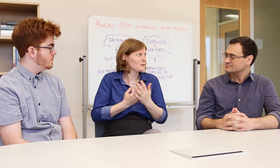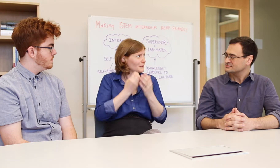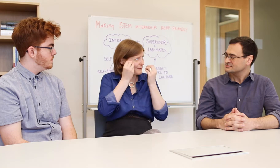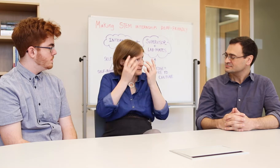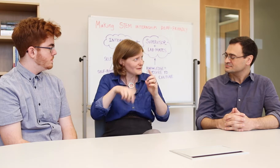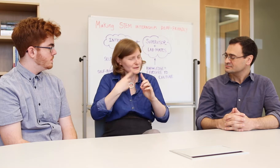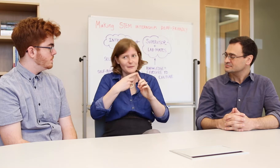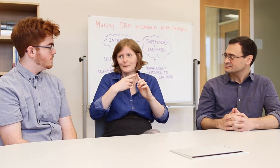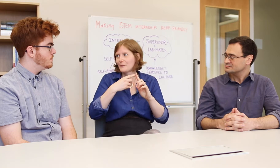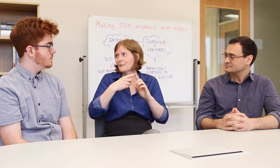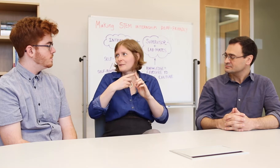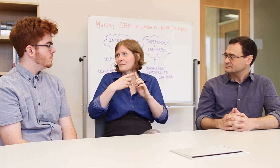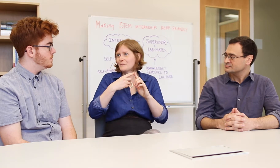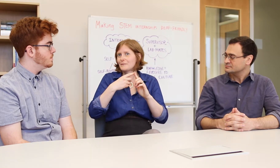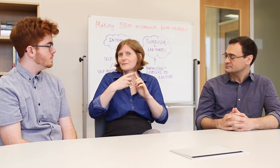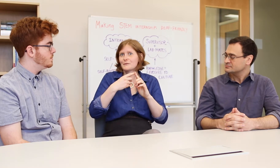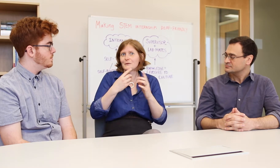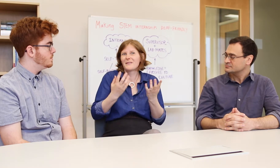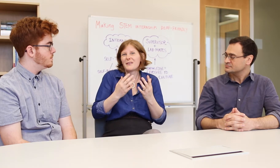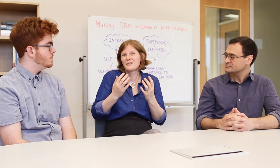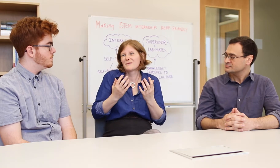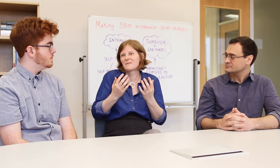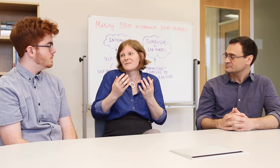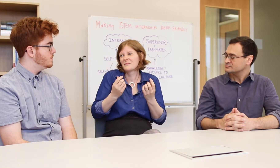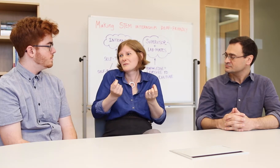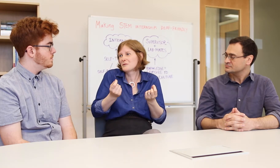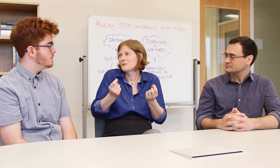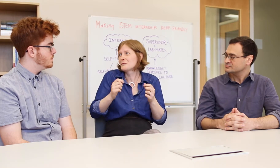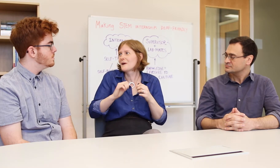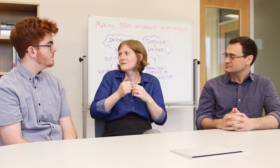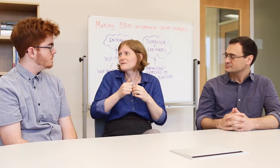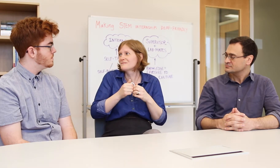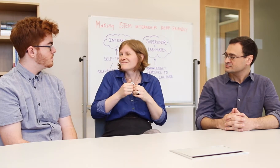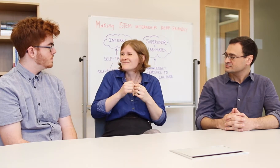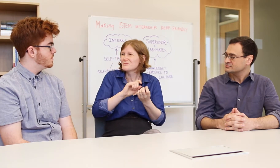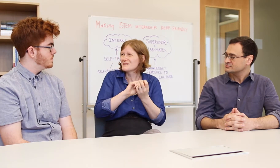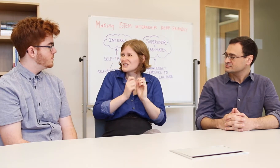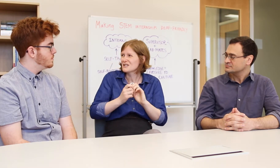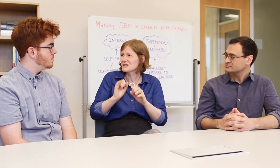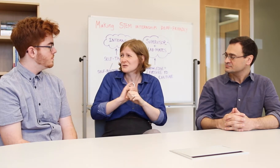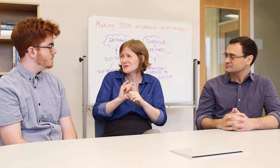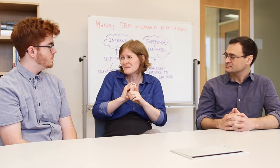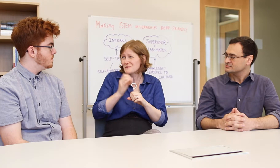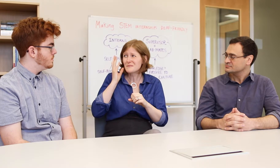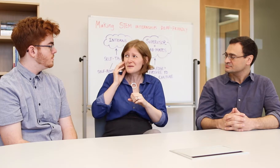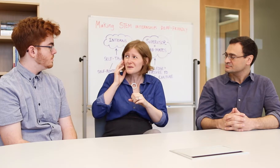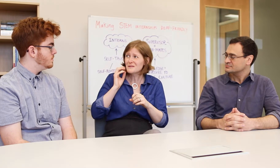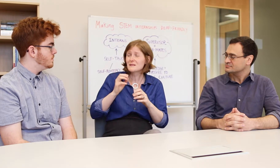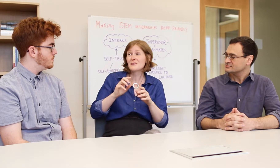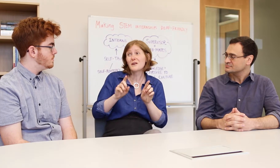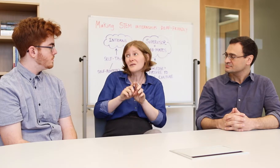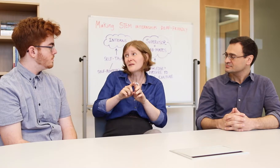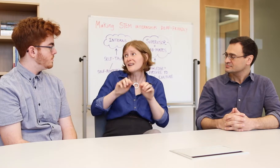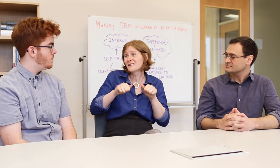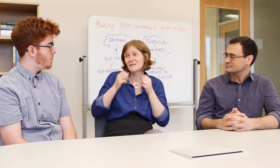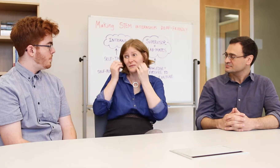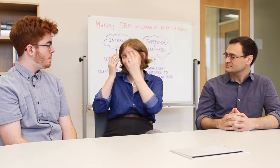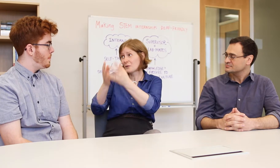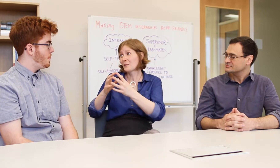about really what to do, how to change internship experiences, so we can teach